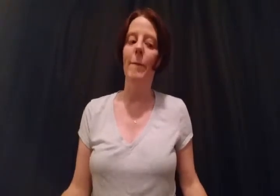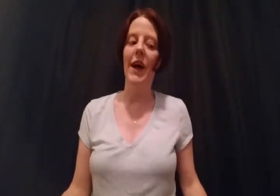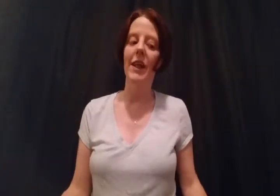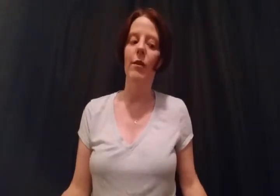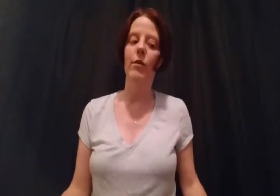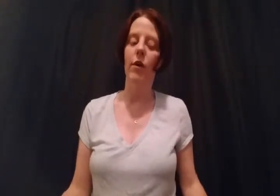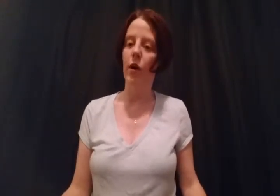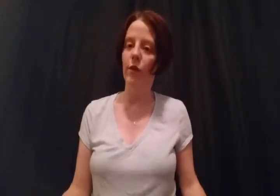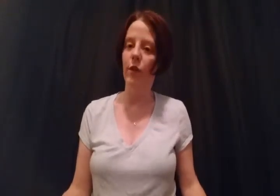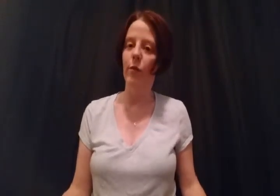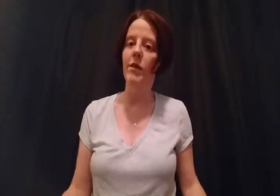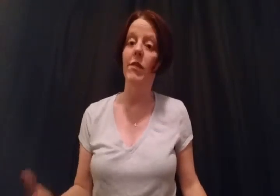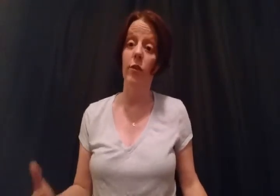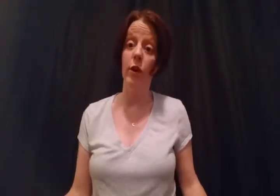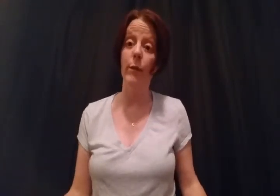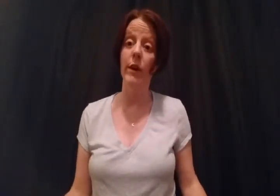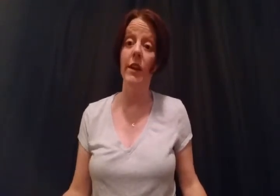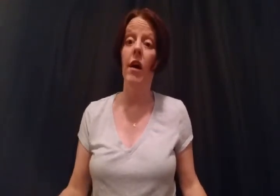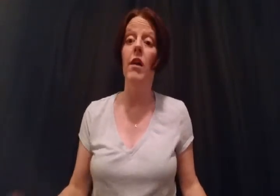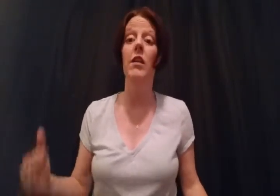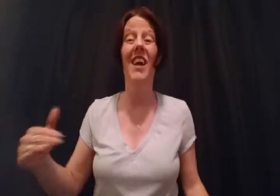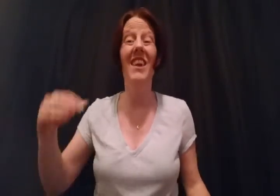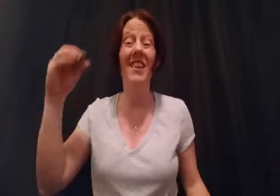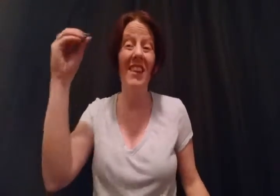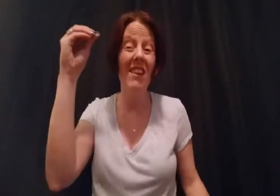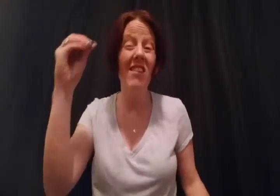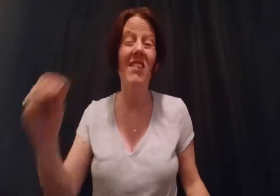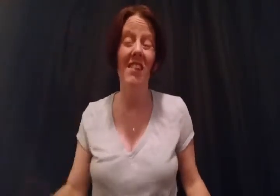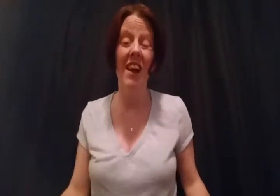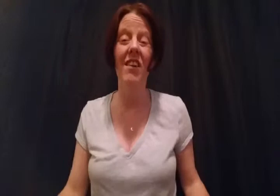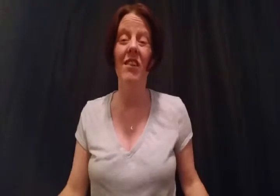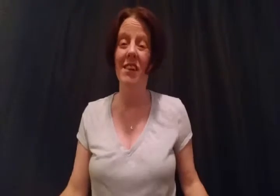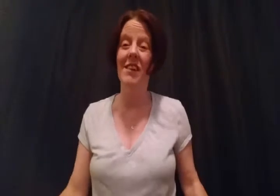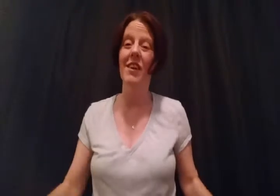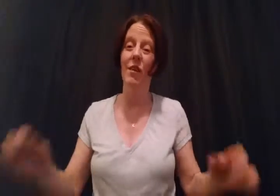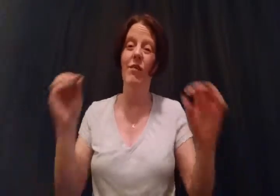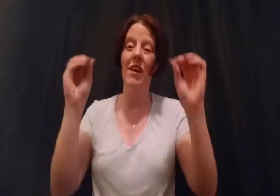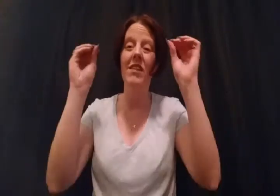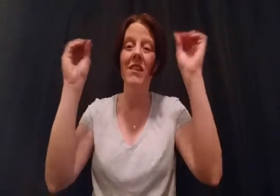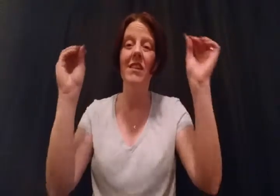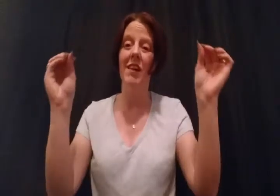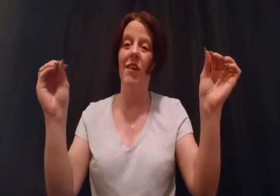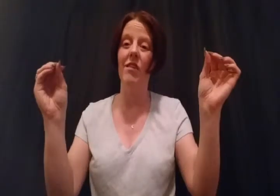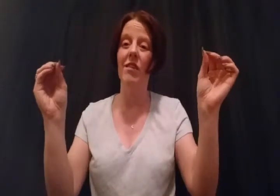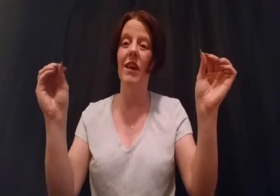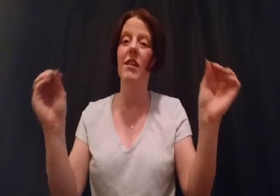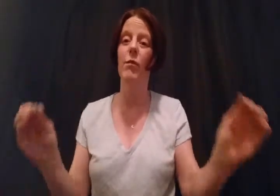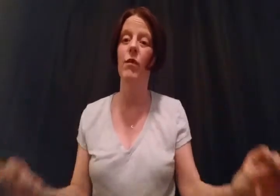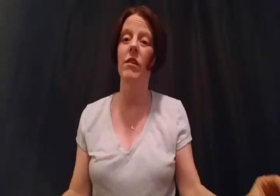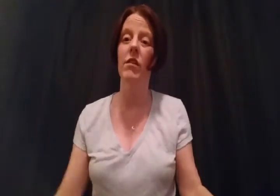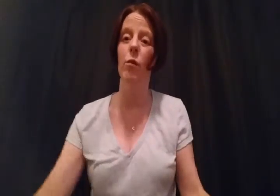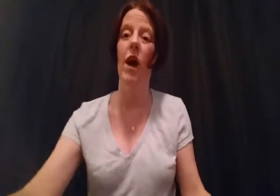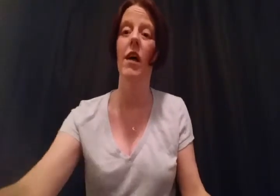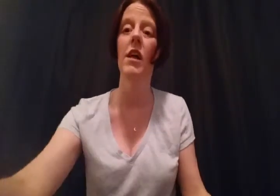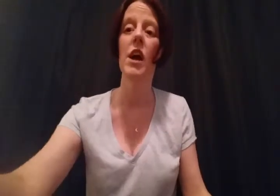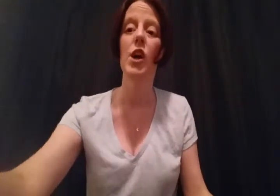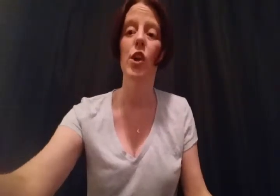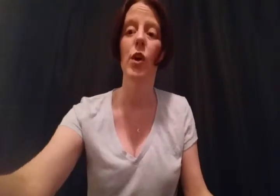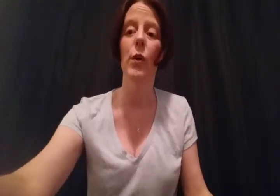Bella was also misinterpreted on a lot of little detail deep, you know, on the details in the movies as well. So